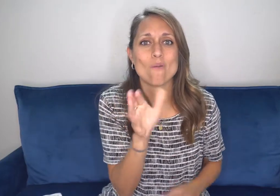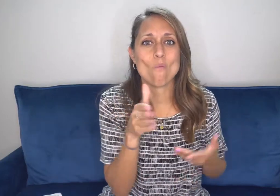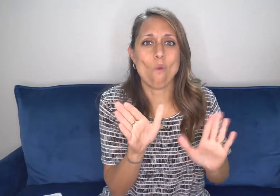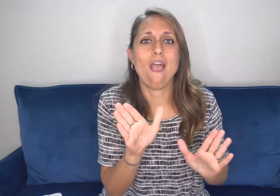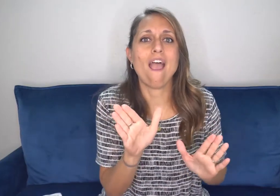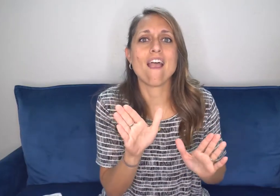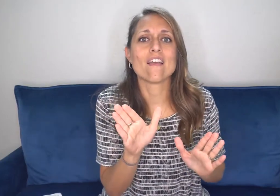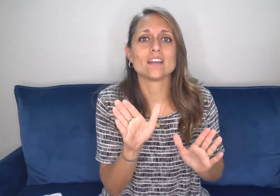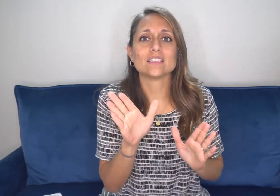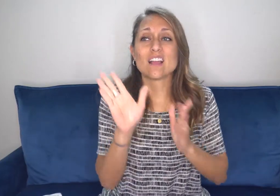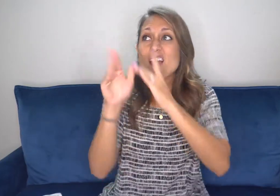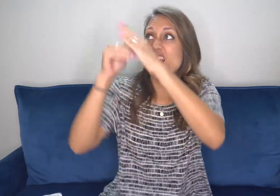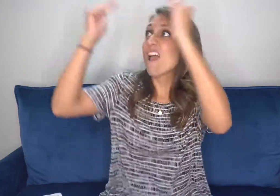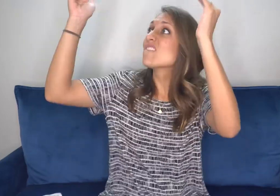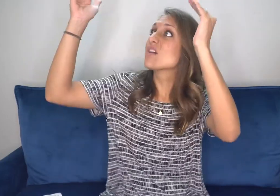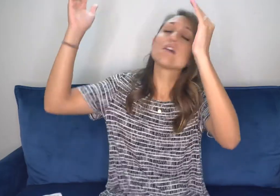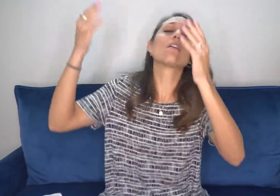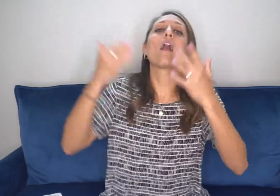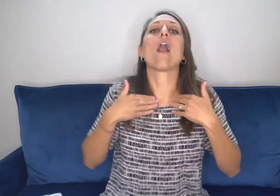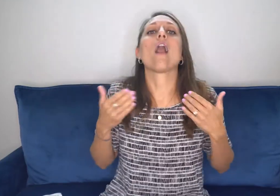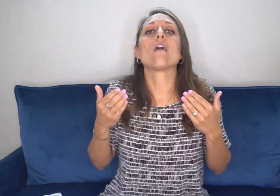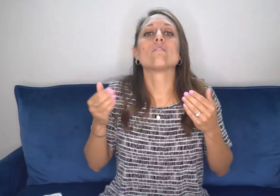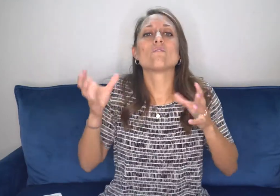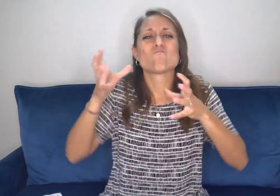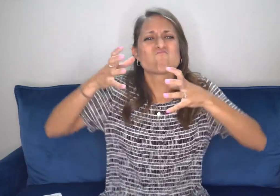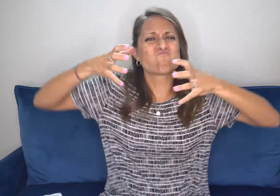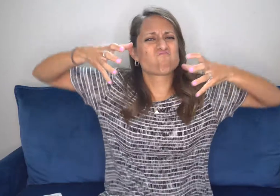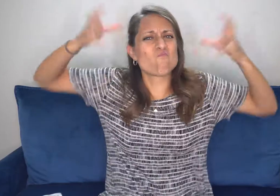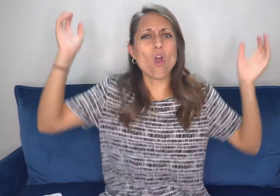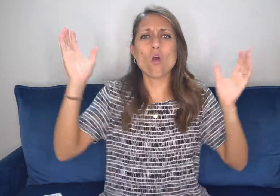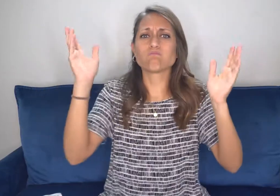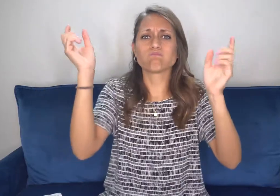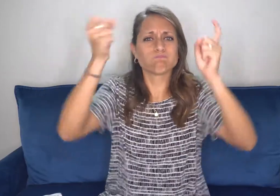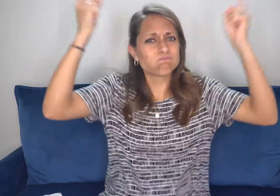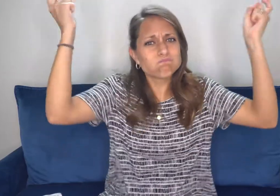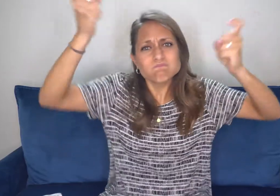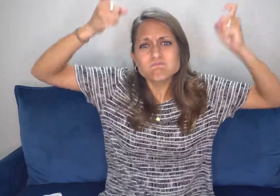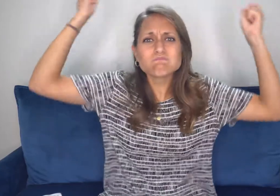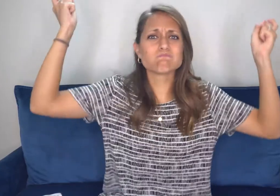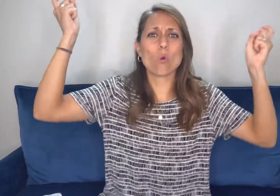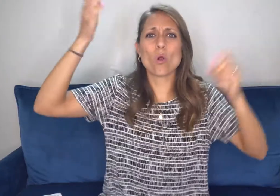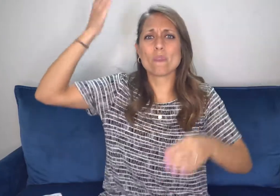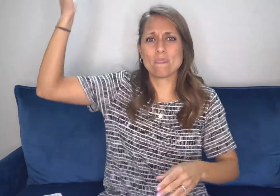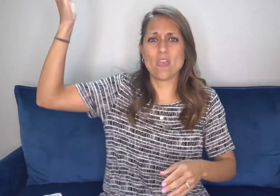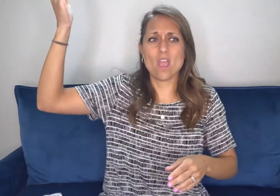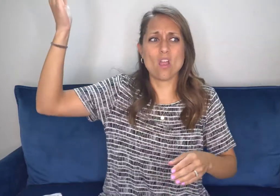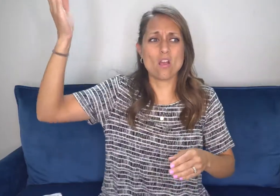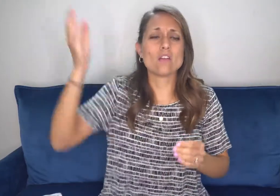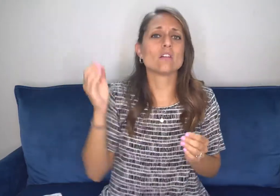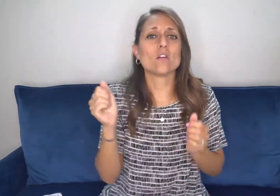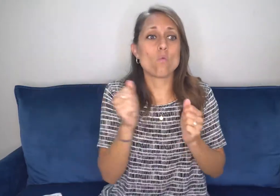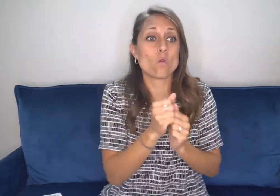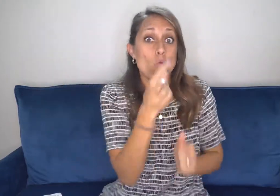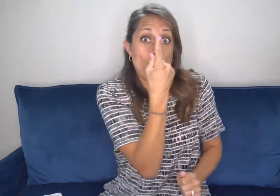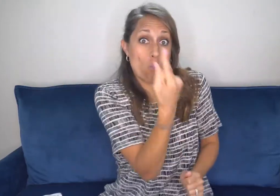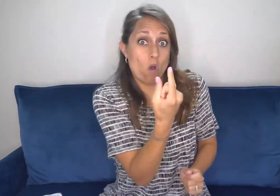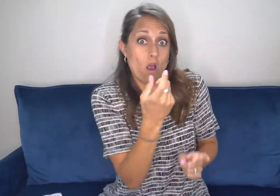And I tell you in the same way, there will be more joy in heaven over one sinner who repents